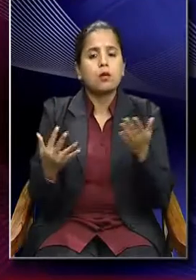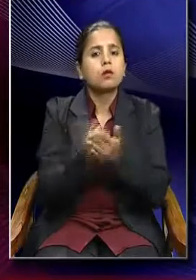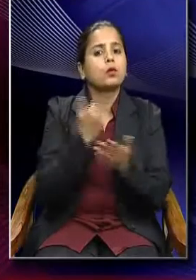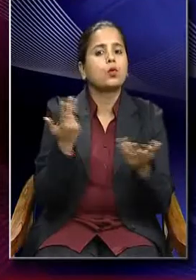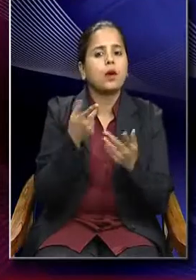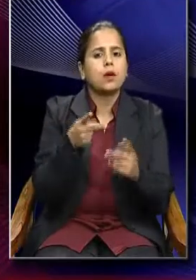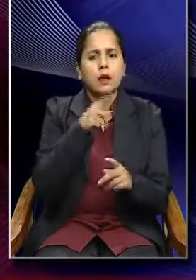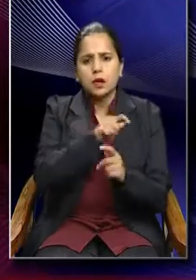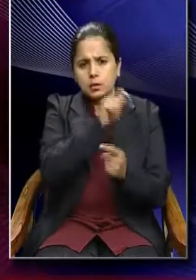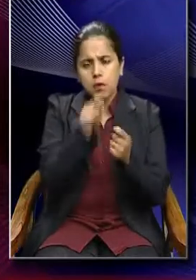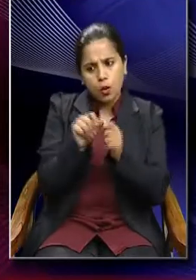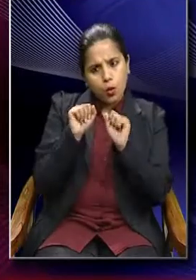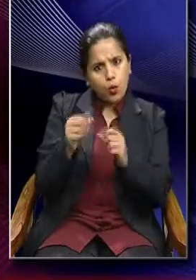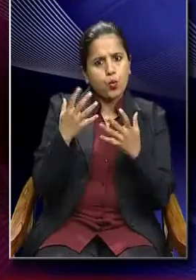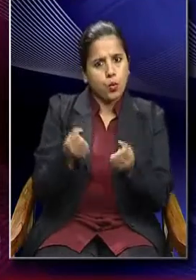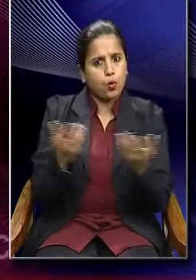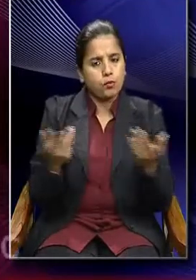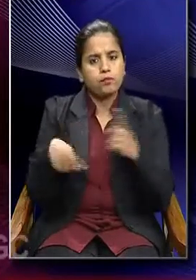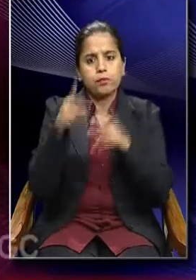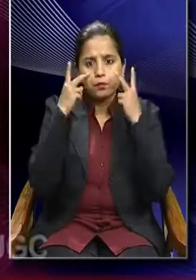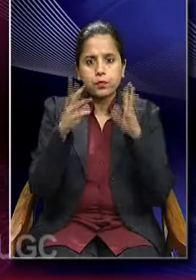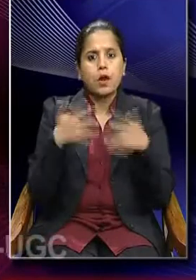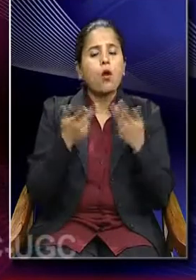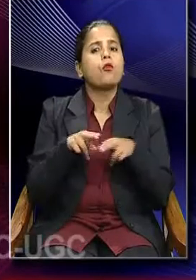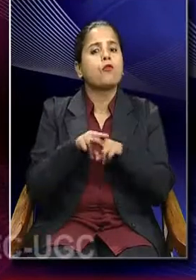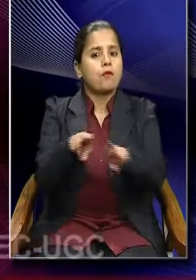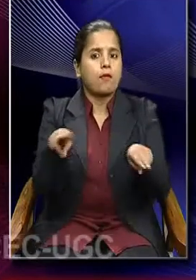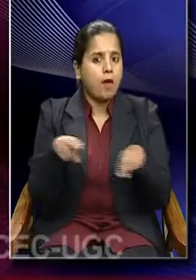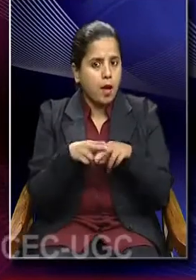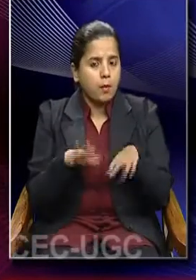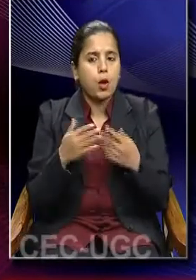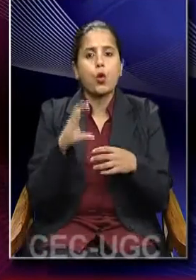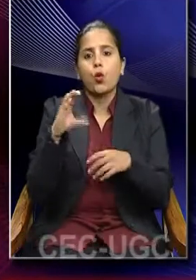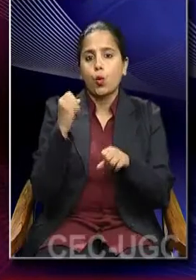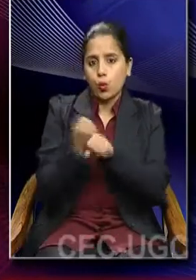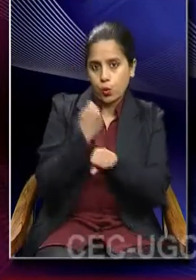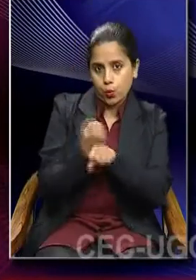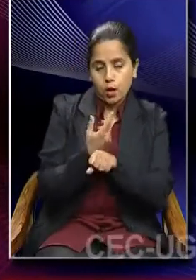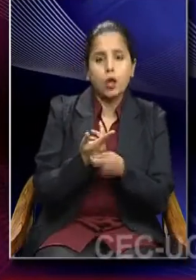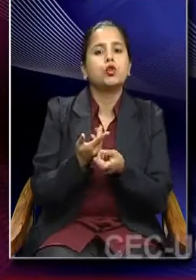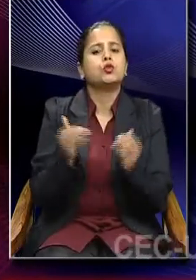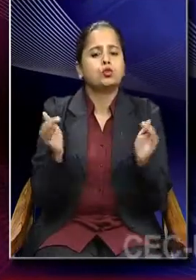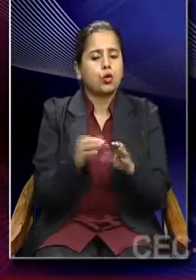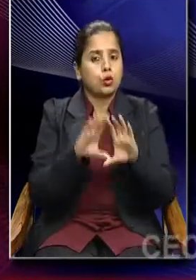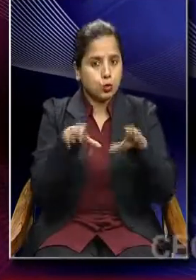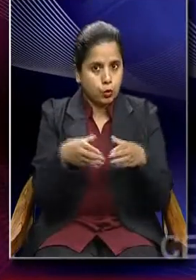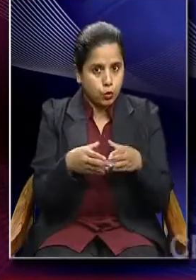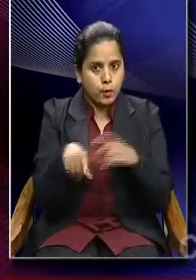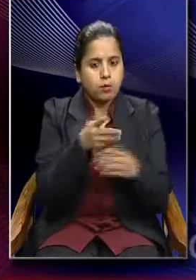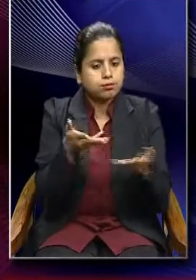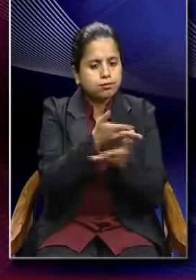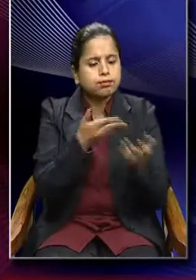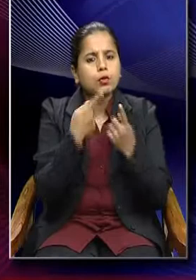specificity. So, they look at how families, co-worker, small groups of people interact.